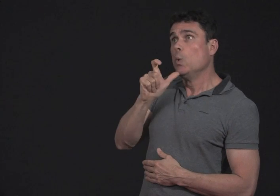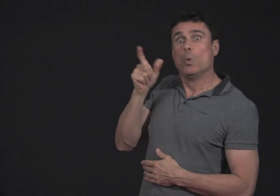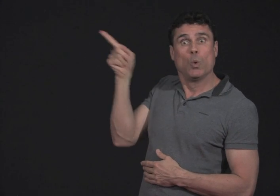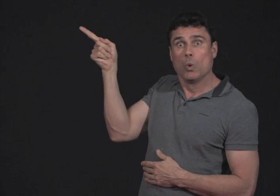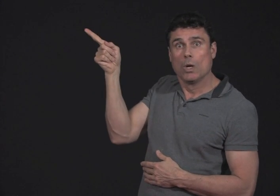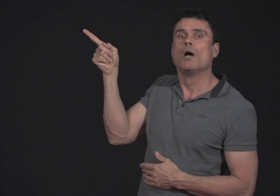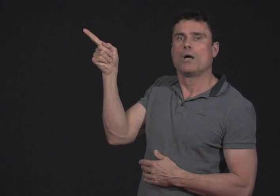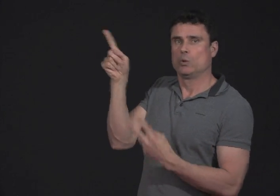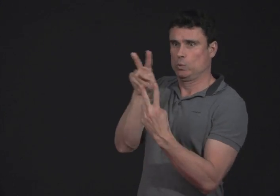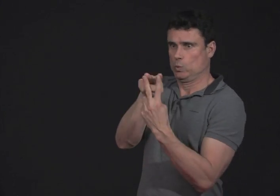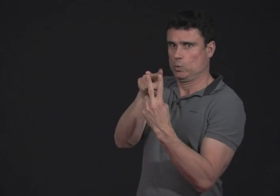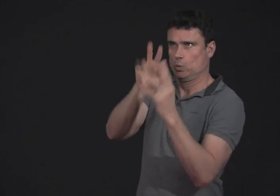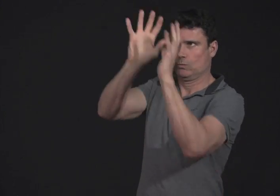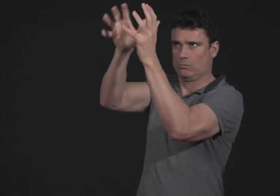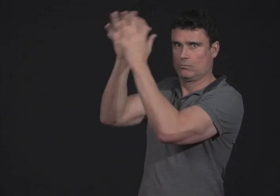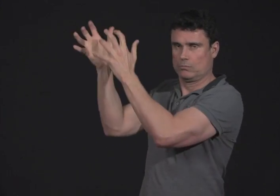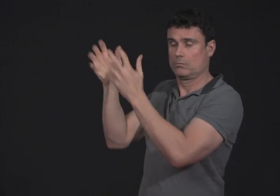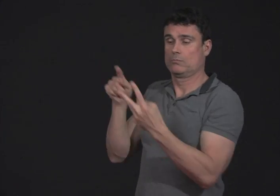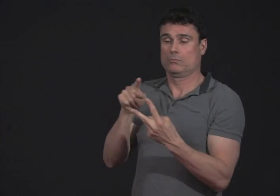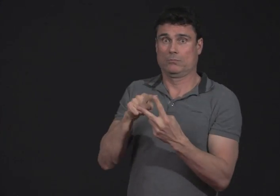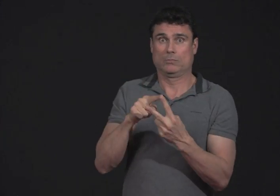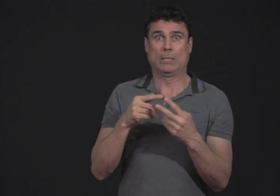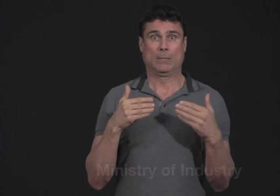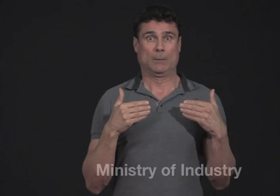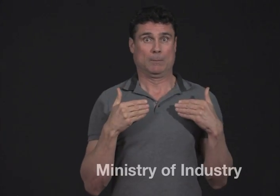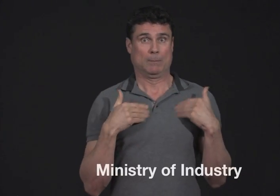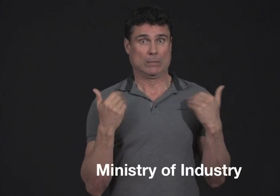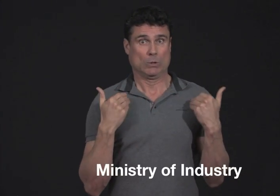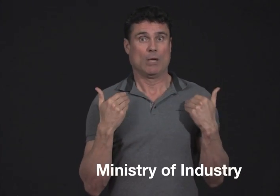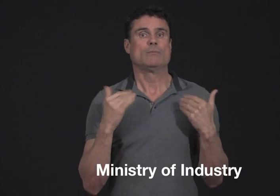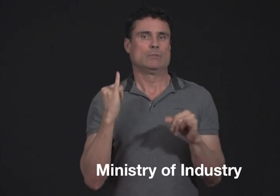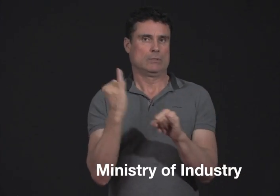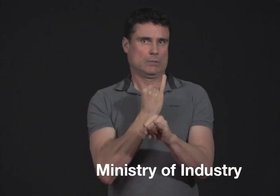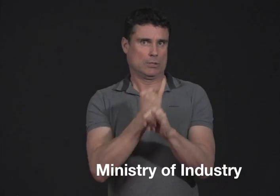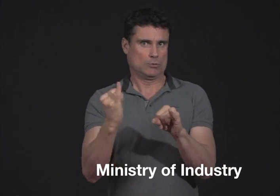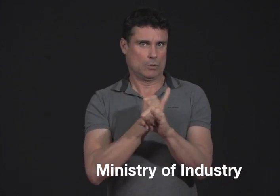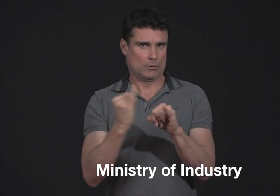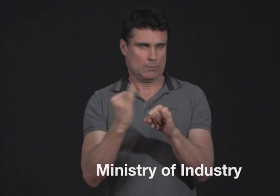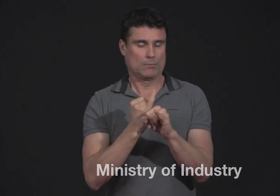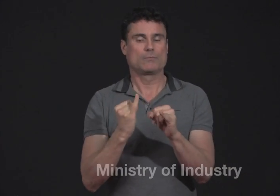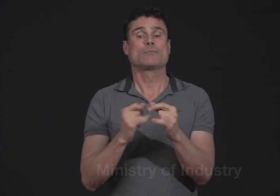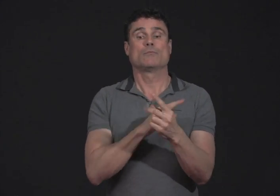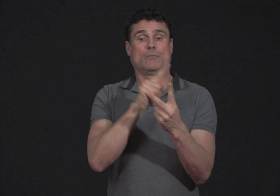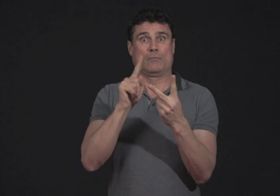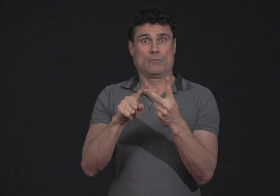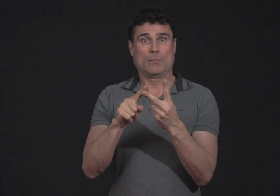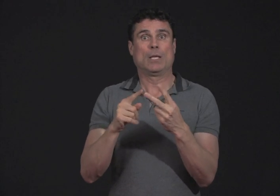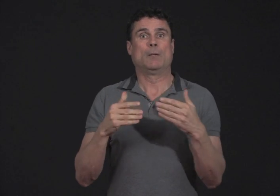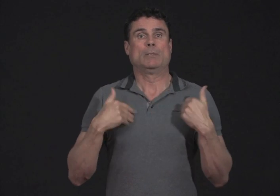The CRTC reports back to two groups, the Ministry of Industry and the Ministry of Canadian Heritage.